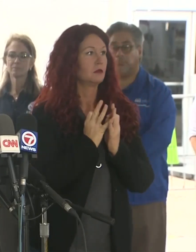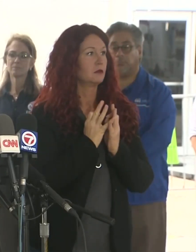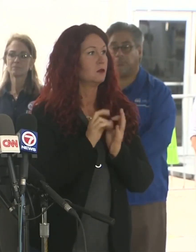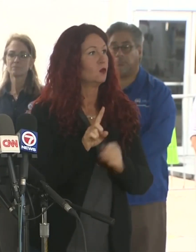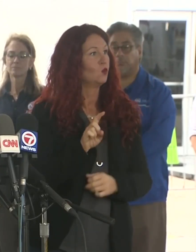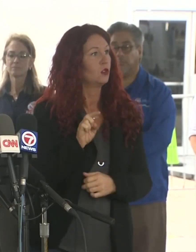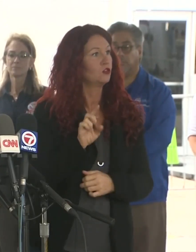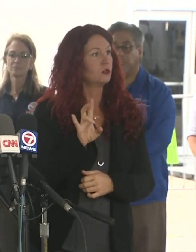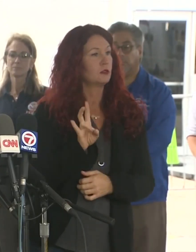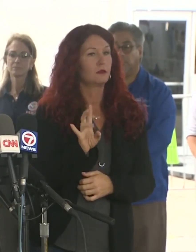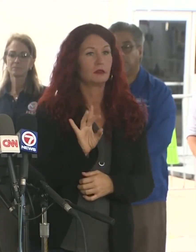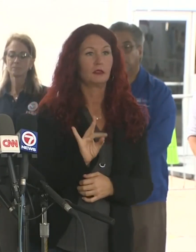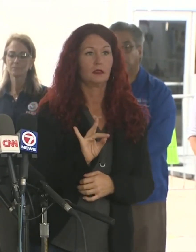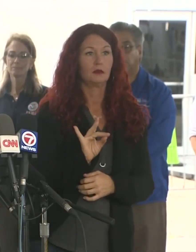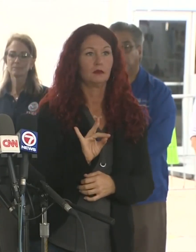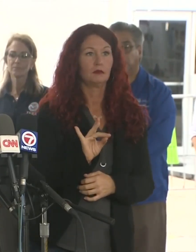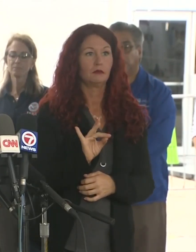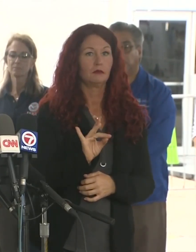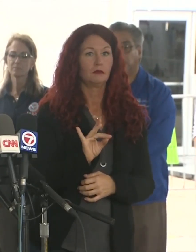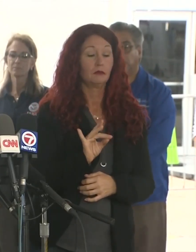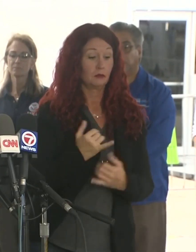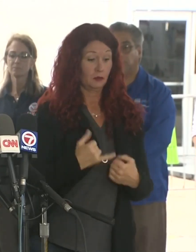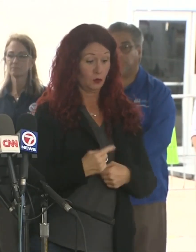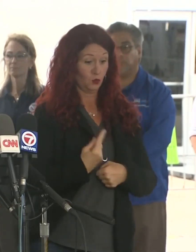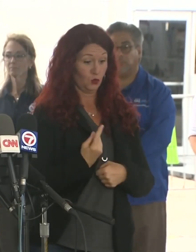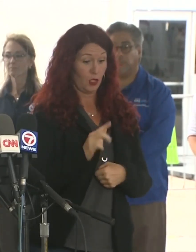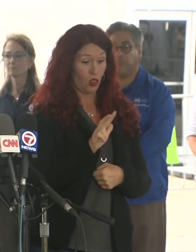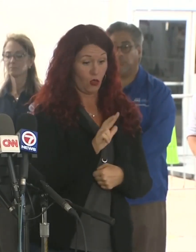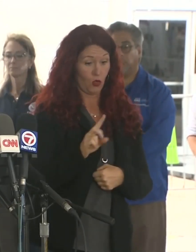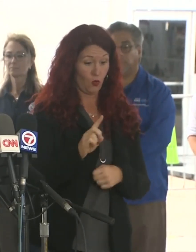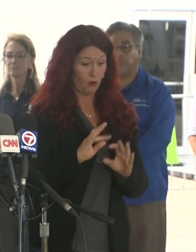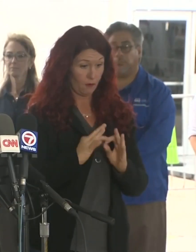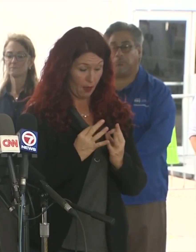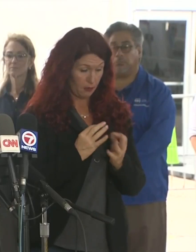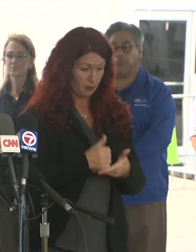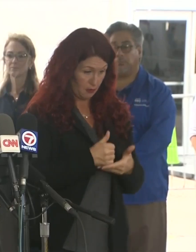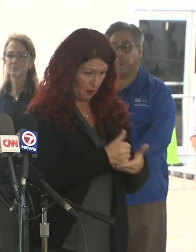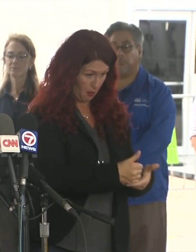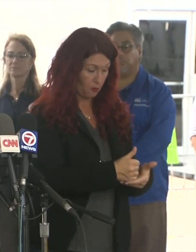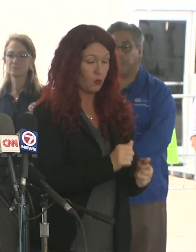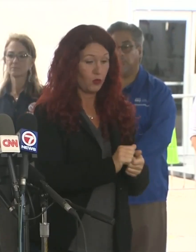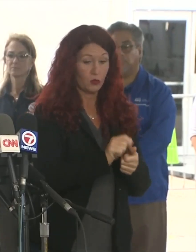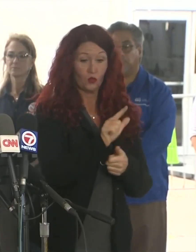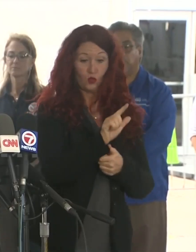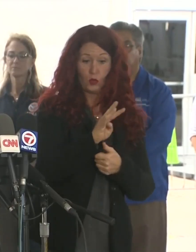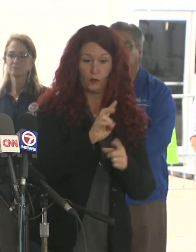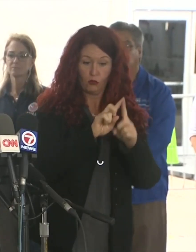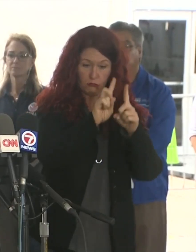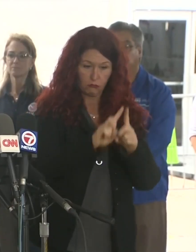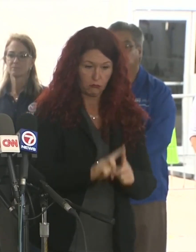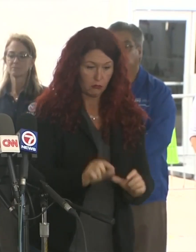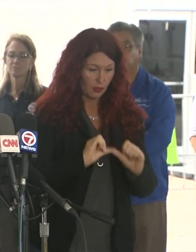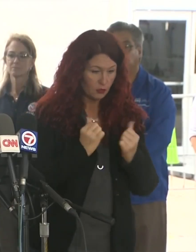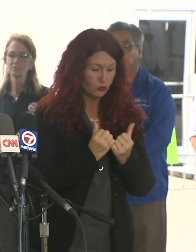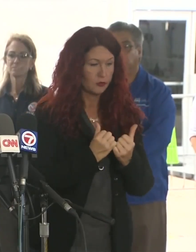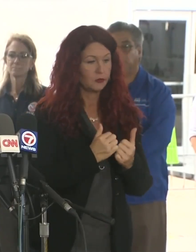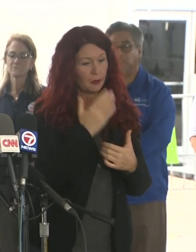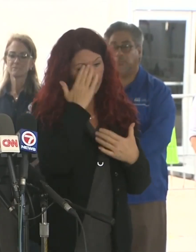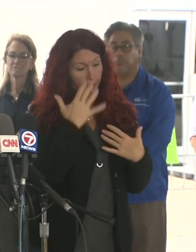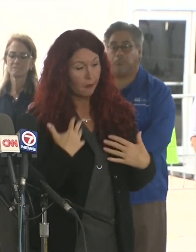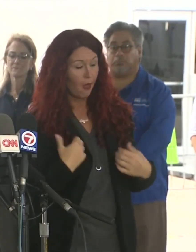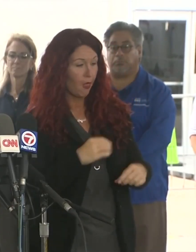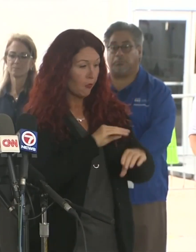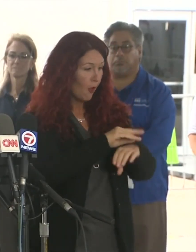Assistance Center. Today we served 31 families, 24 agencies were on site. They provide mental health, grief